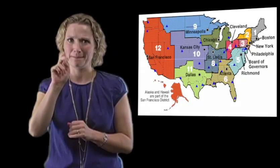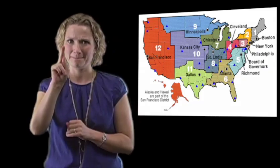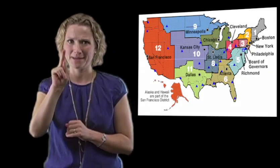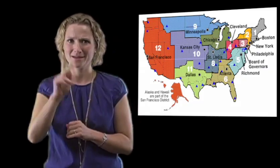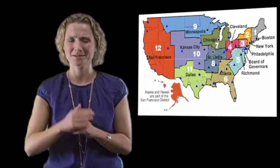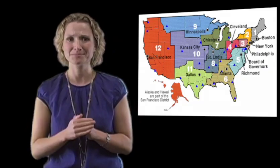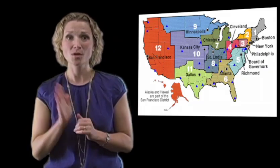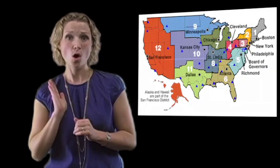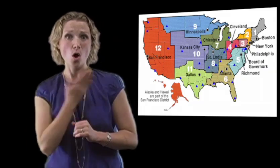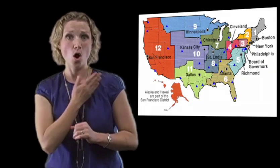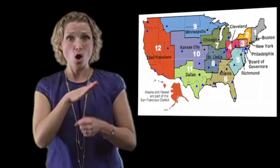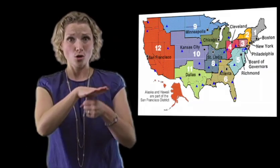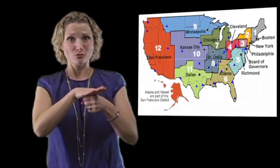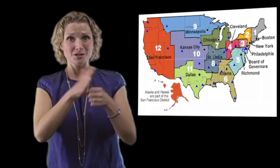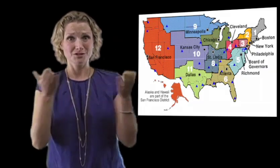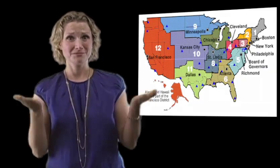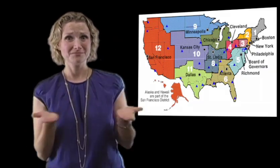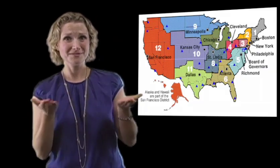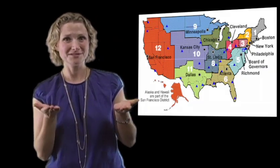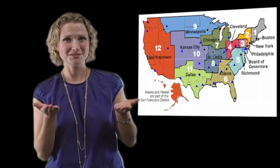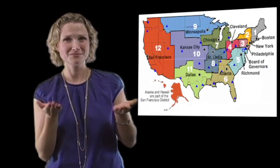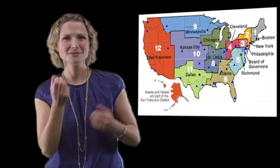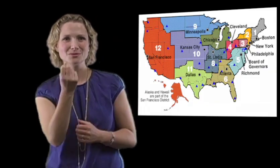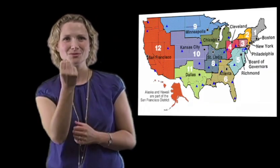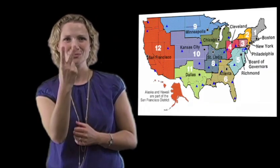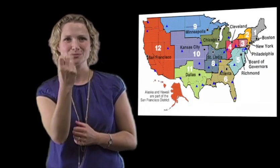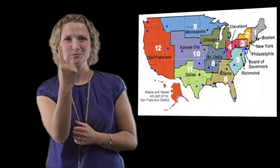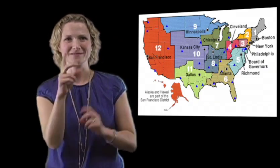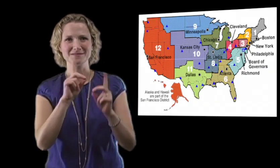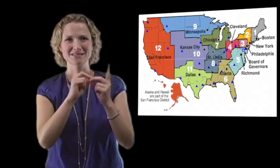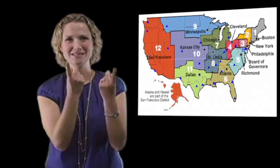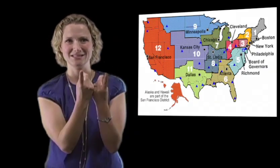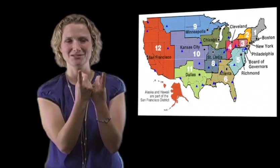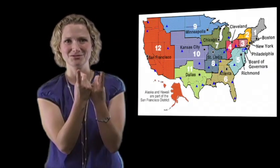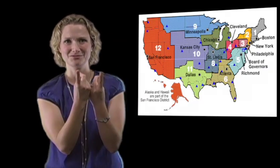Each district has an independently run bank. And here we are in District 12.